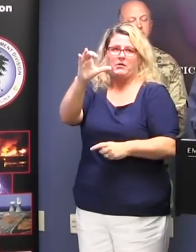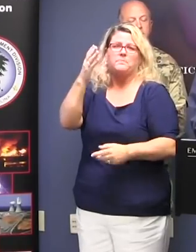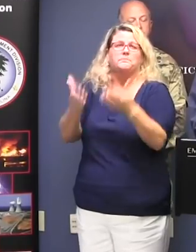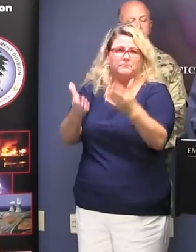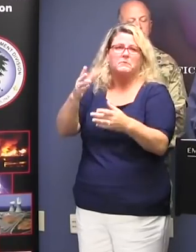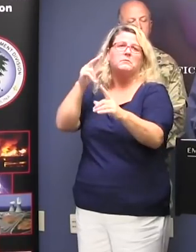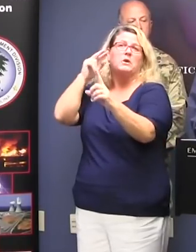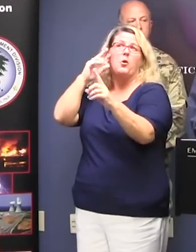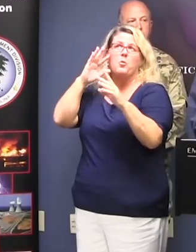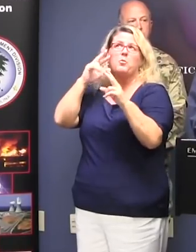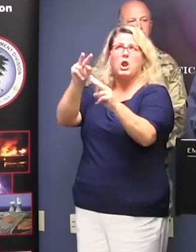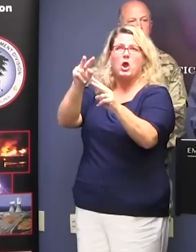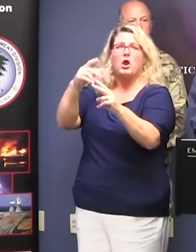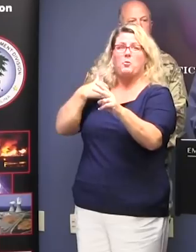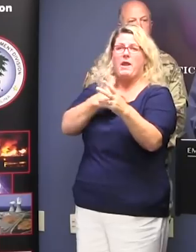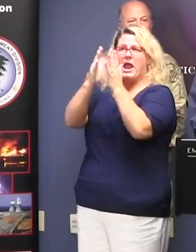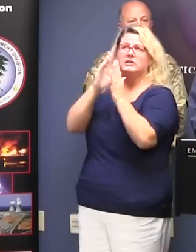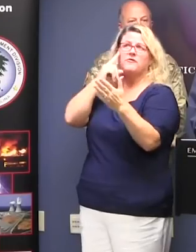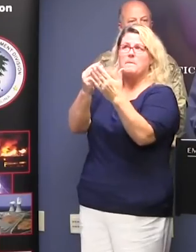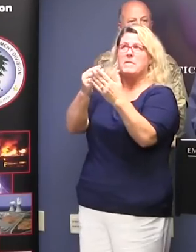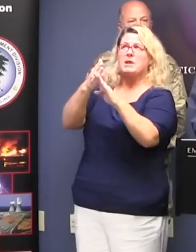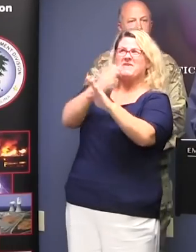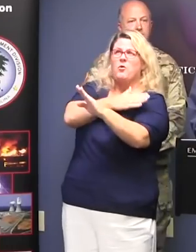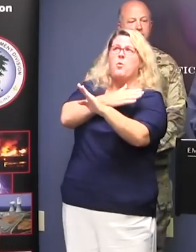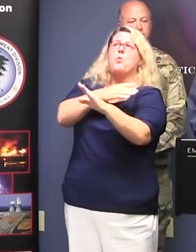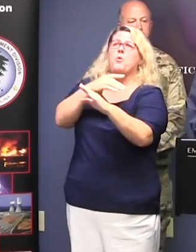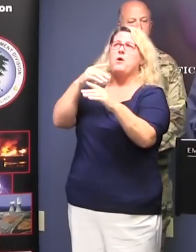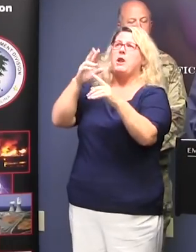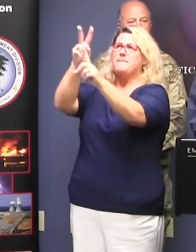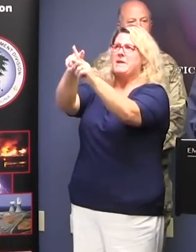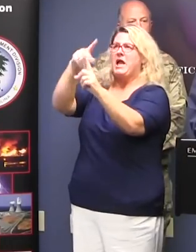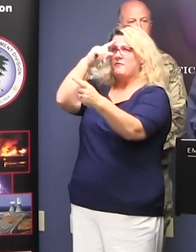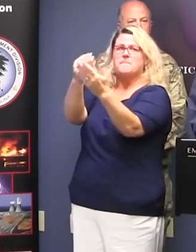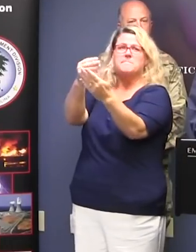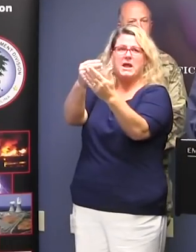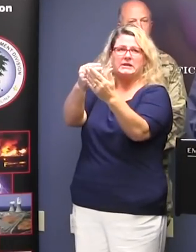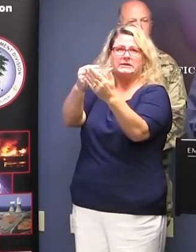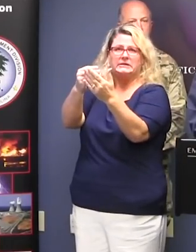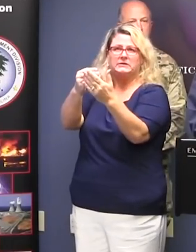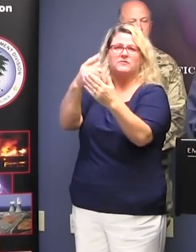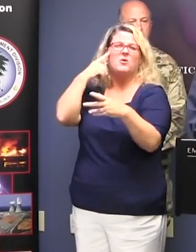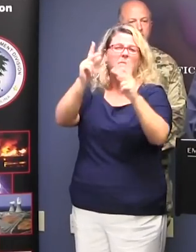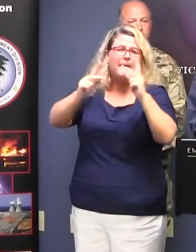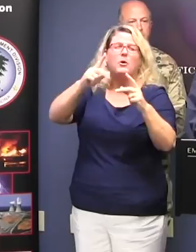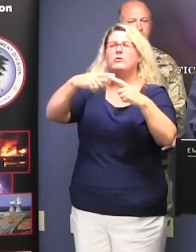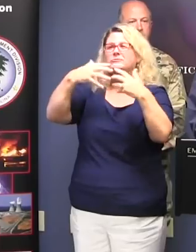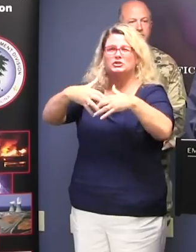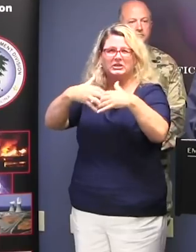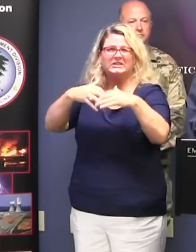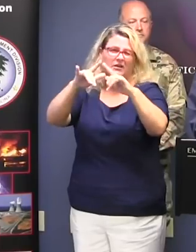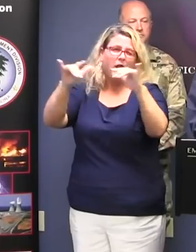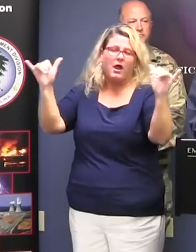authorization in advance to make application to get reimbursed for expenses for people, machinery, and assets that we may